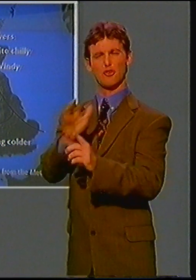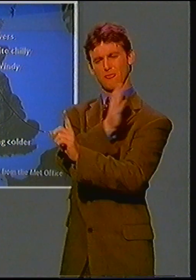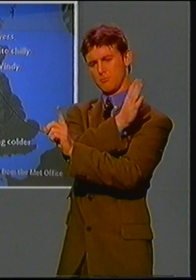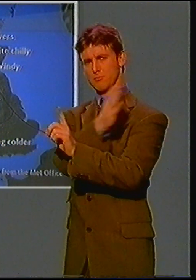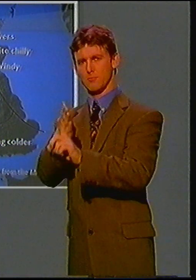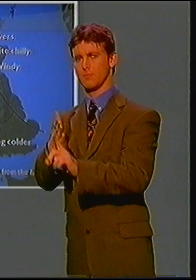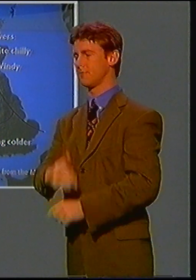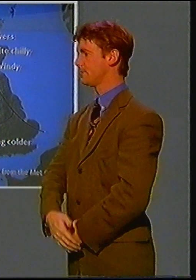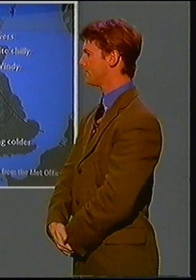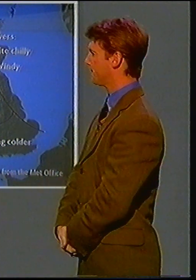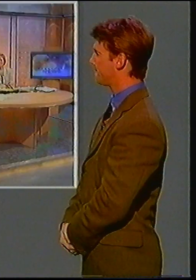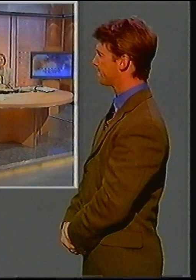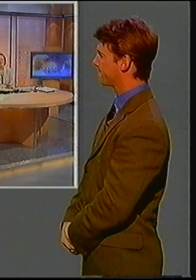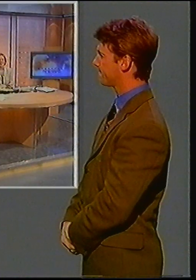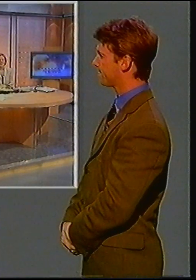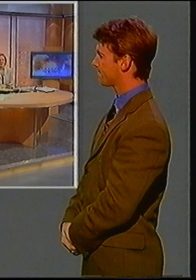details later. Back to you two.